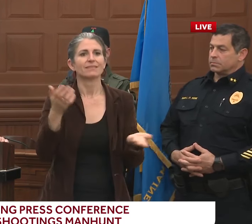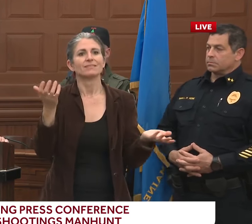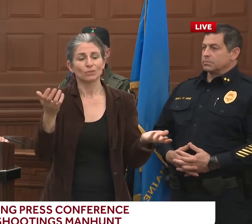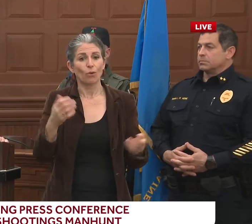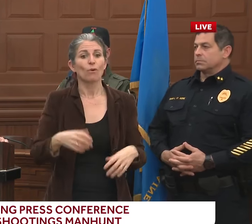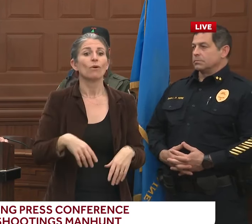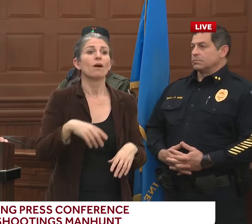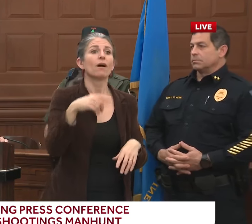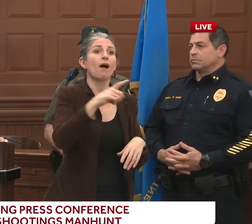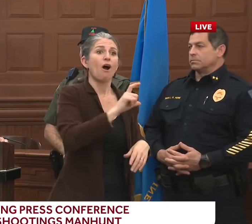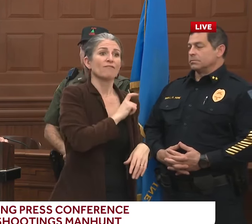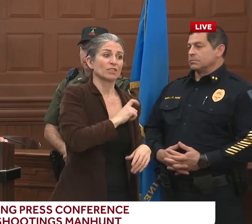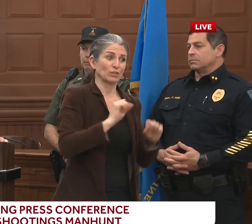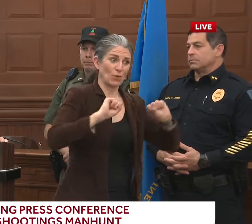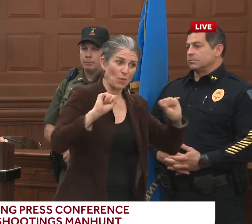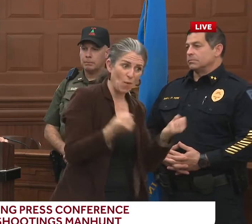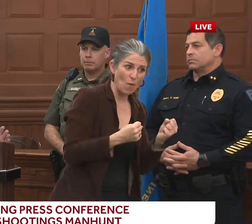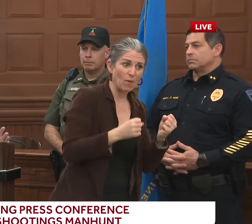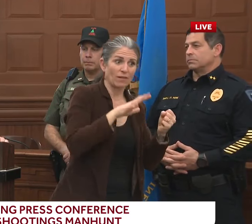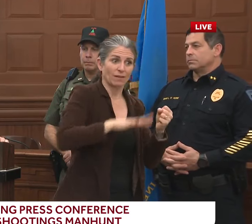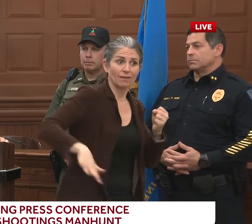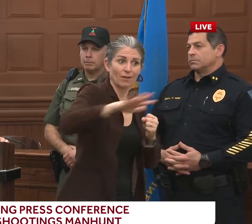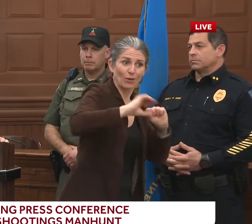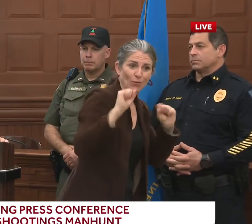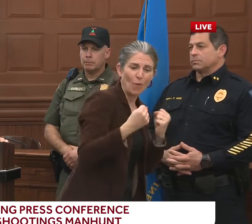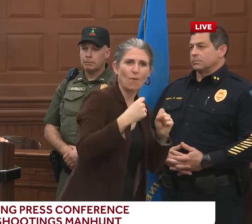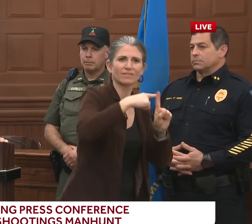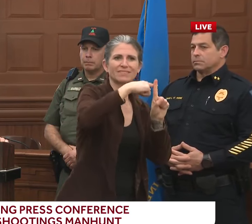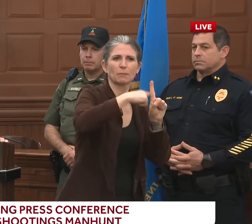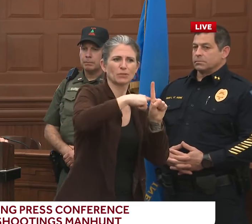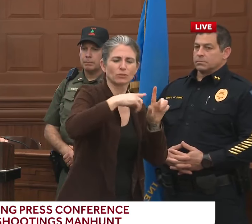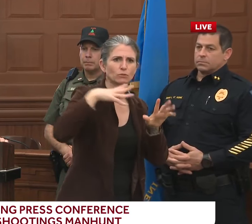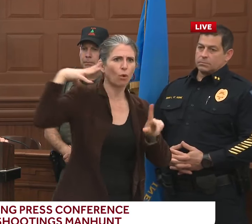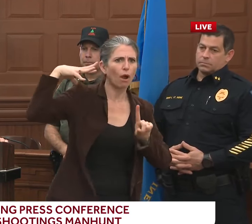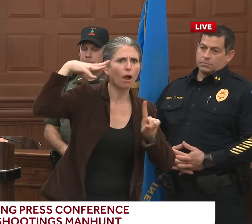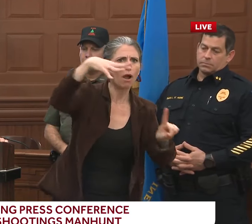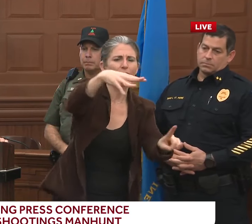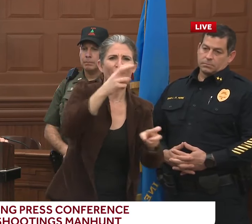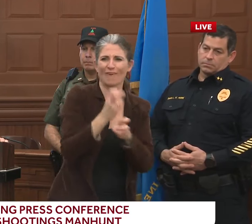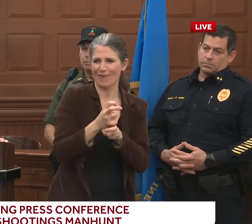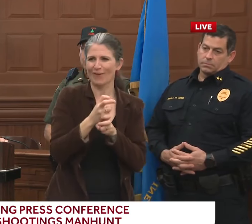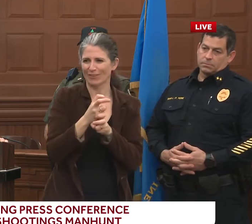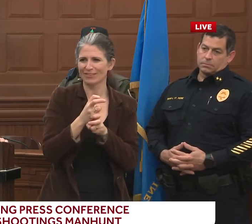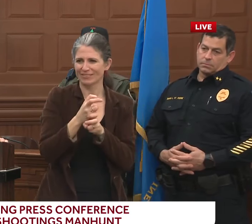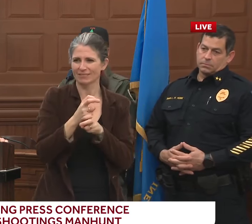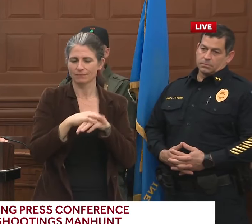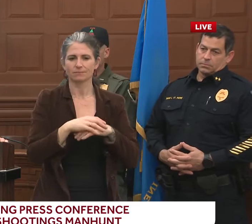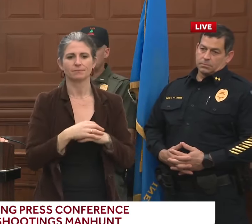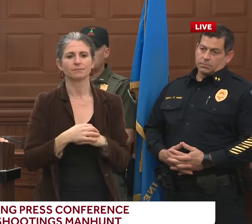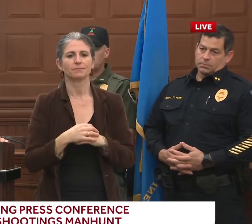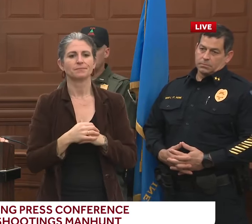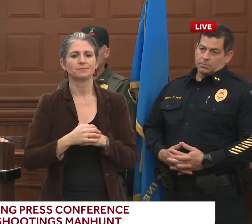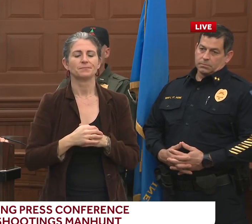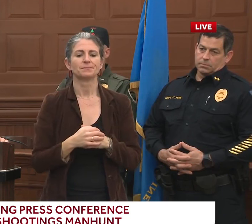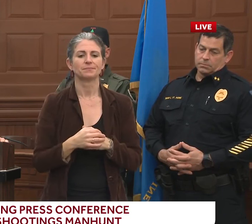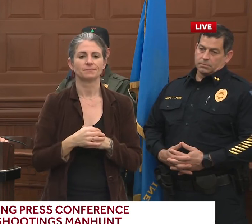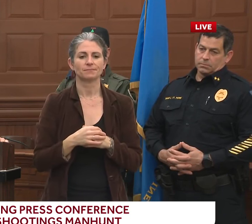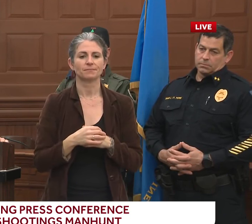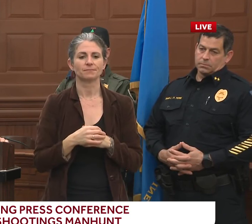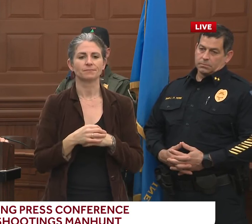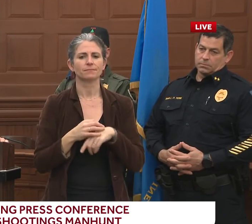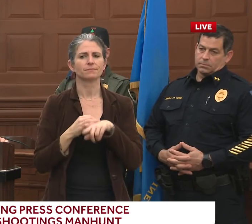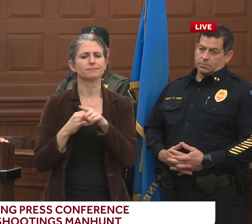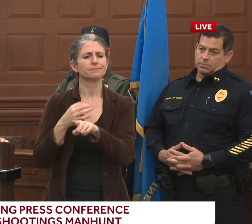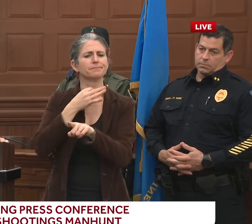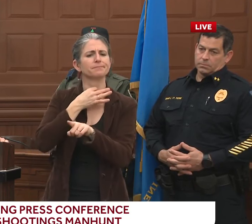and willing to do all those things, but that's where we're at. So, yes, sir? Can you discuss some of the reasoning behind why you removed the shelter